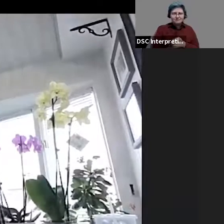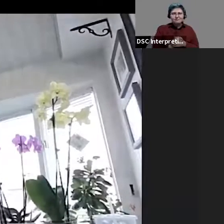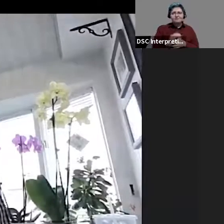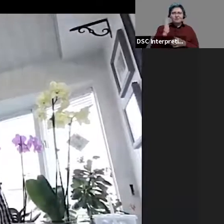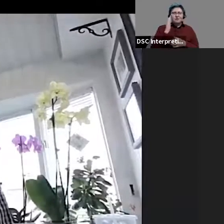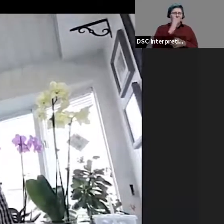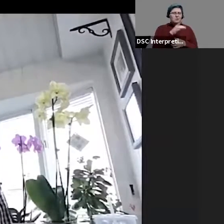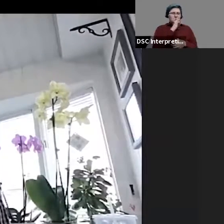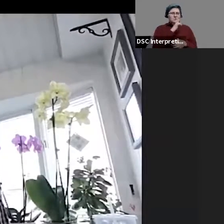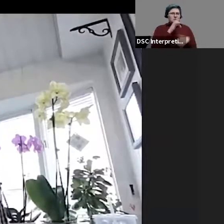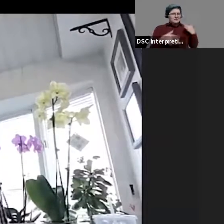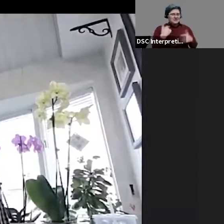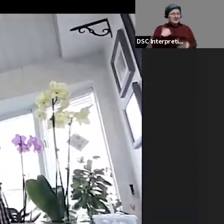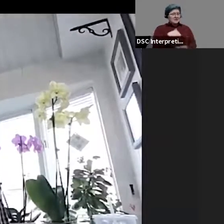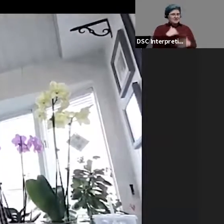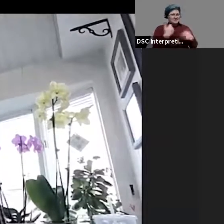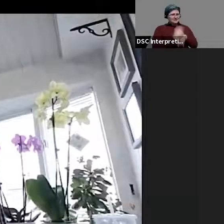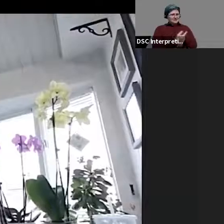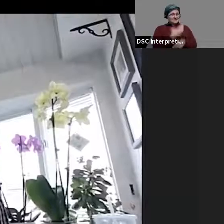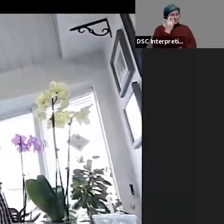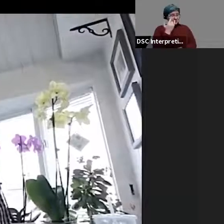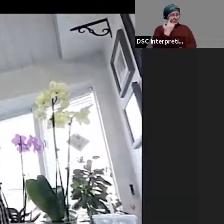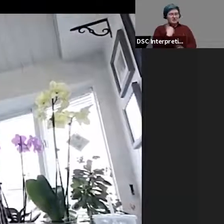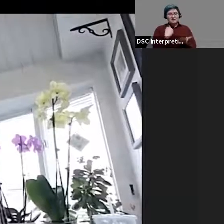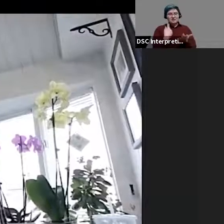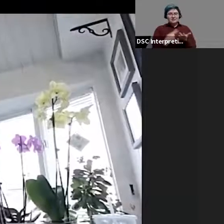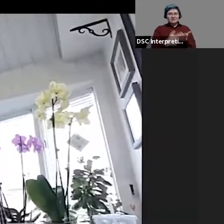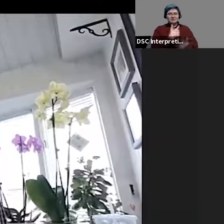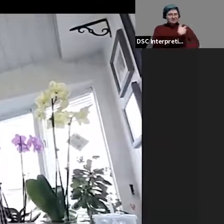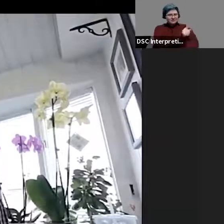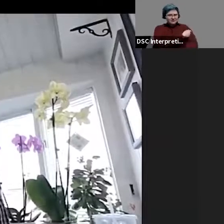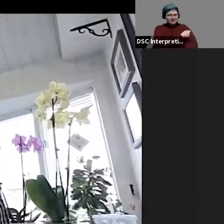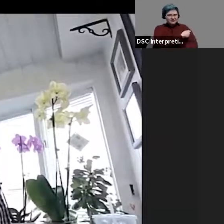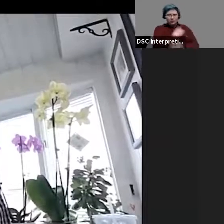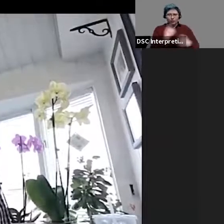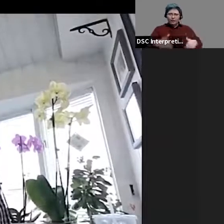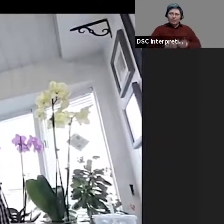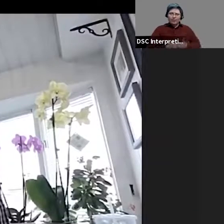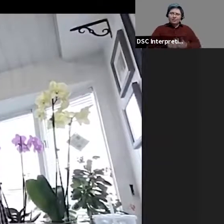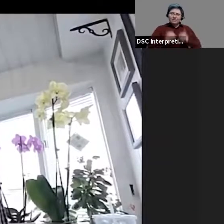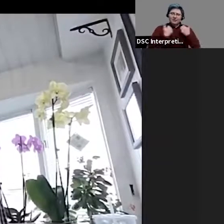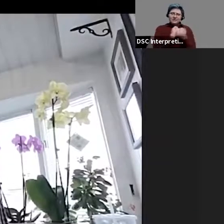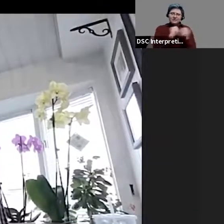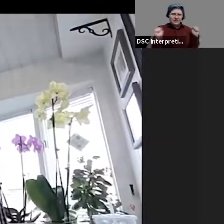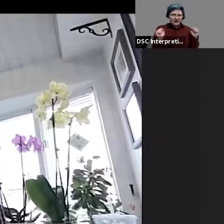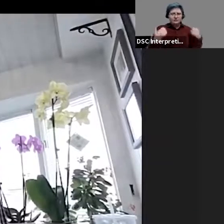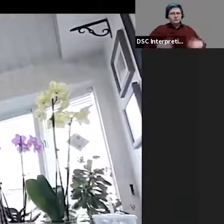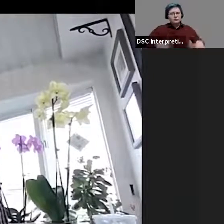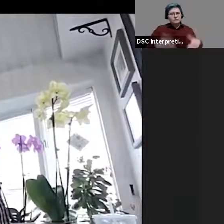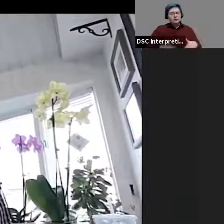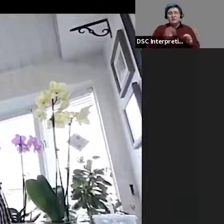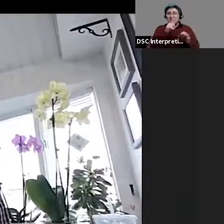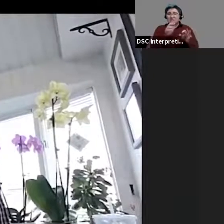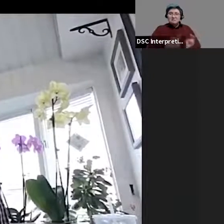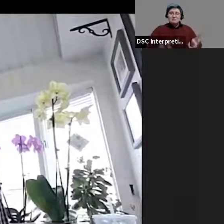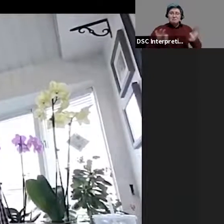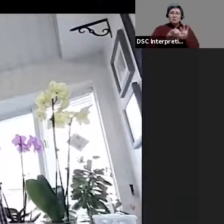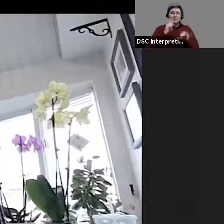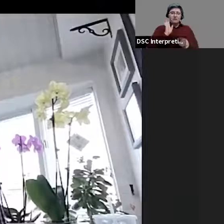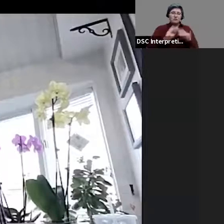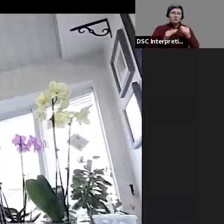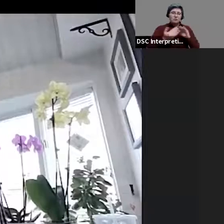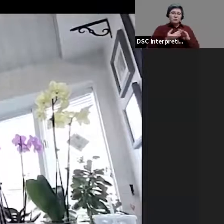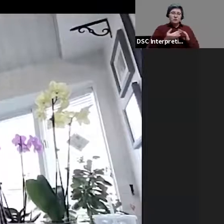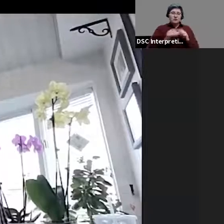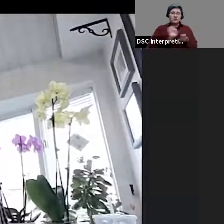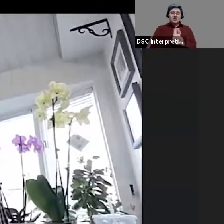really thrilling for us today because when we're talking about these vaccines, these life-saving vaccines that are so important in our community and